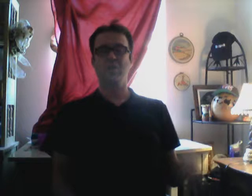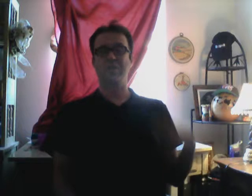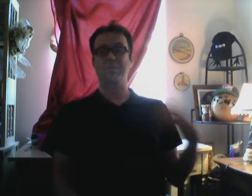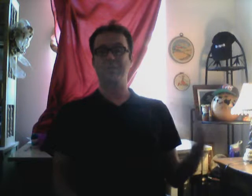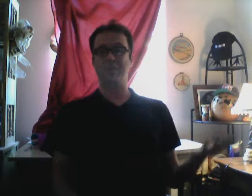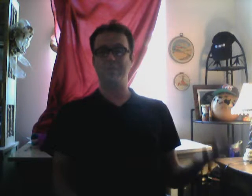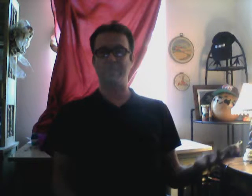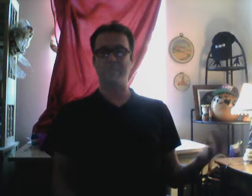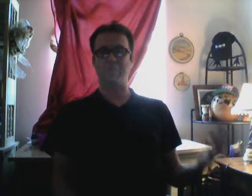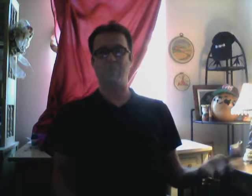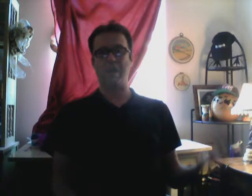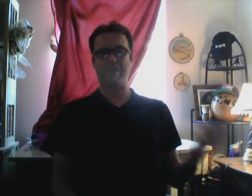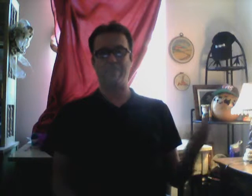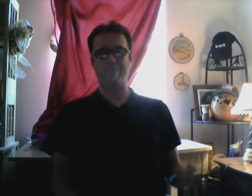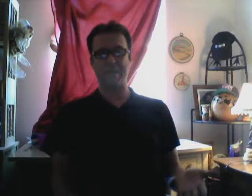Whereas. I'm. Supposed. be. private. Bank.